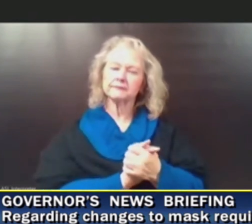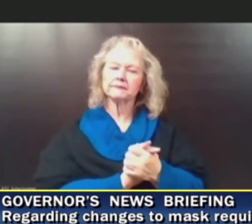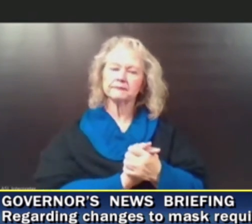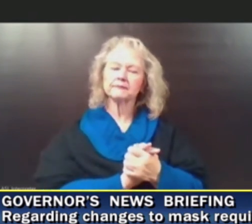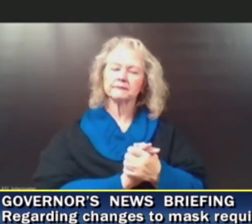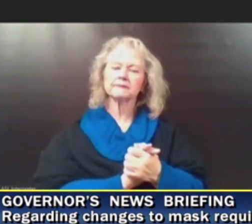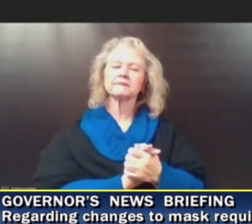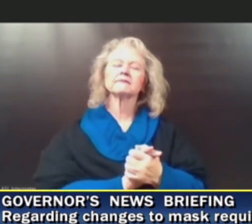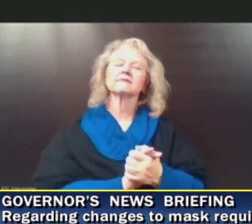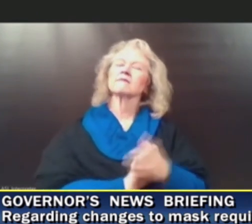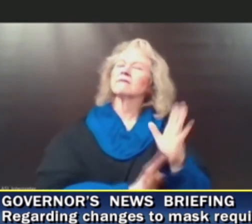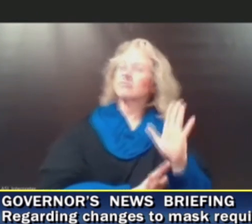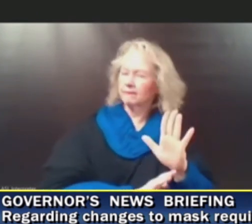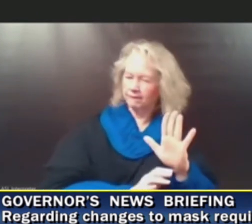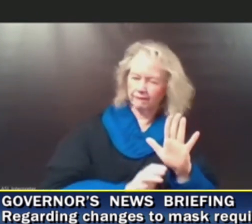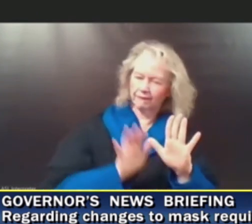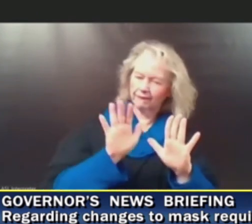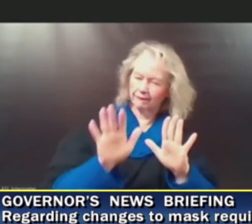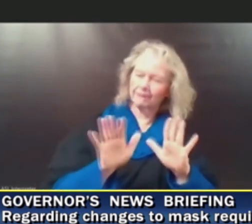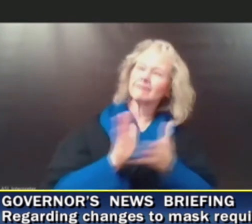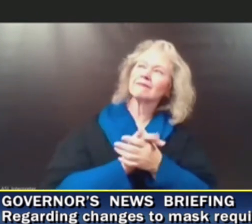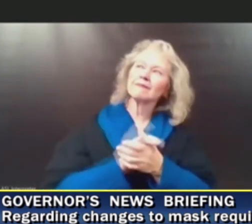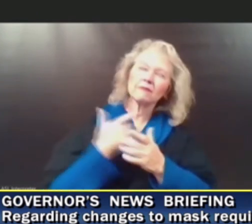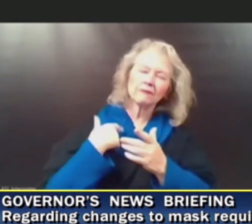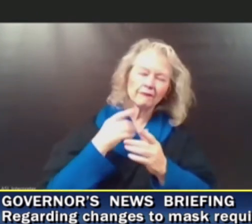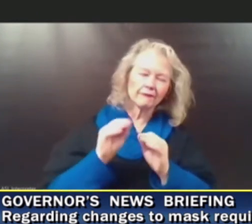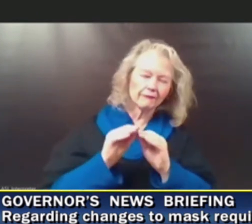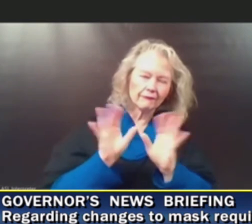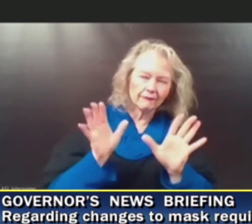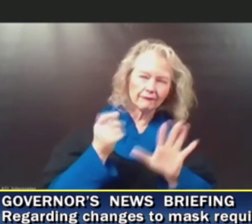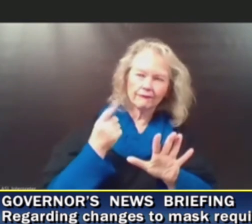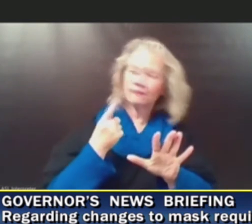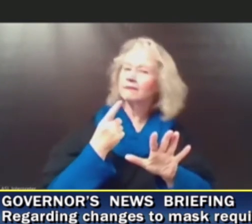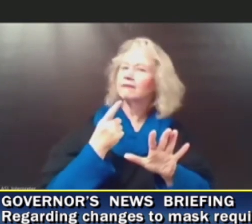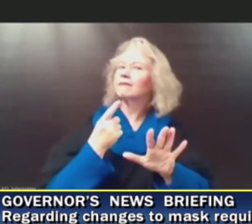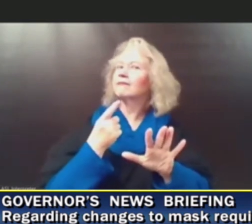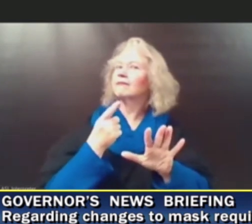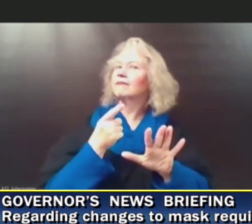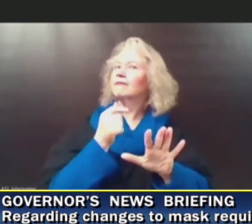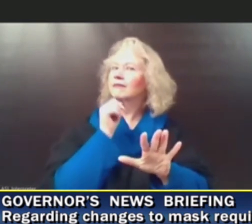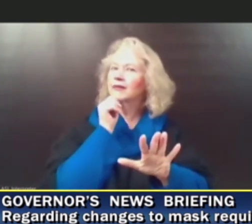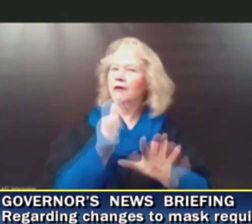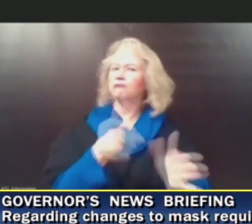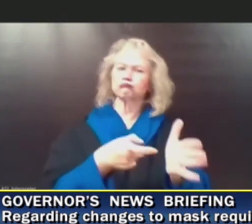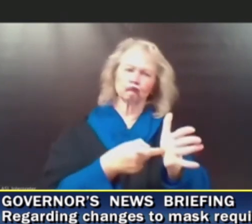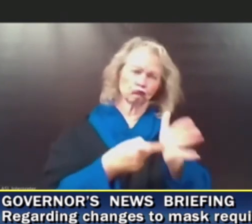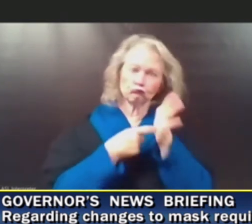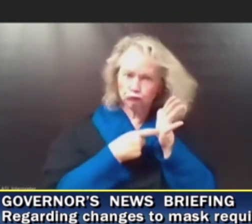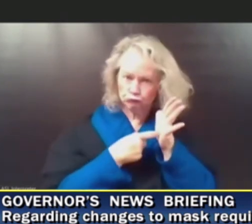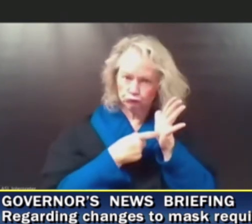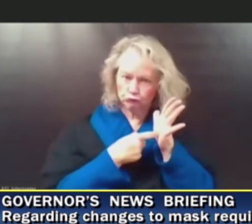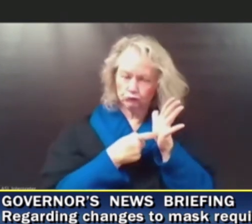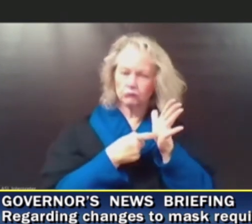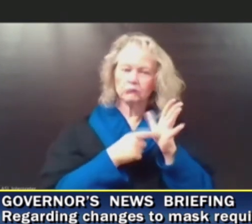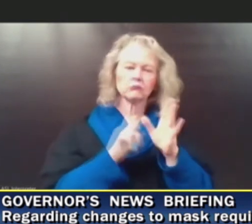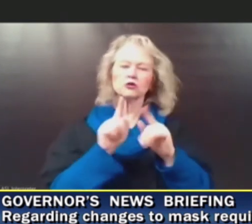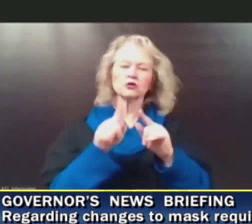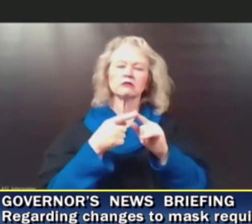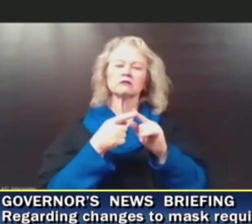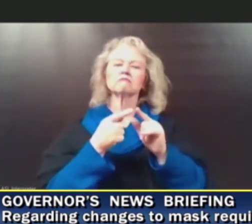So just to clarify, though, there's no, there won't be a mandate that continues for those